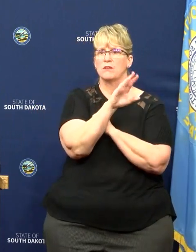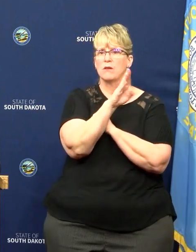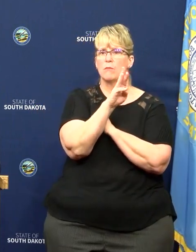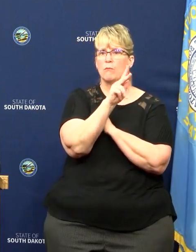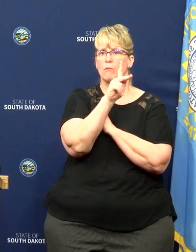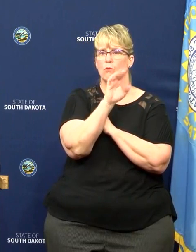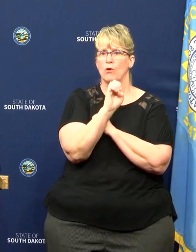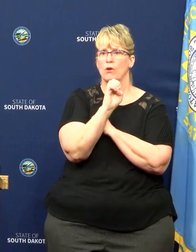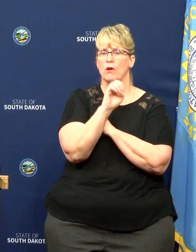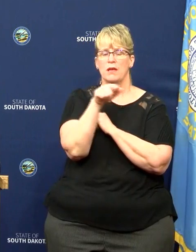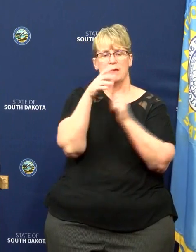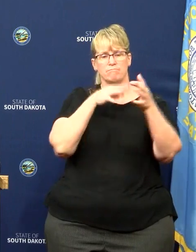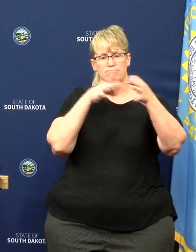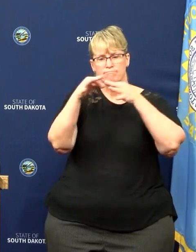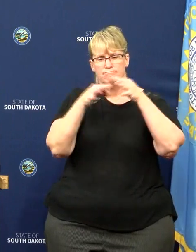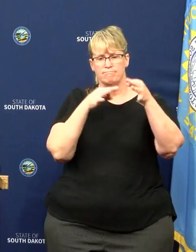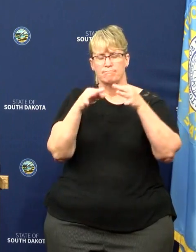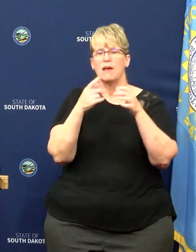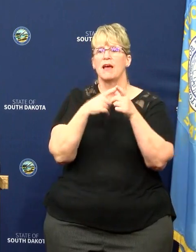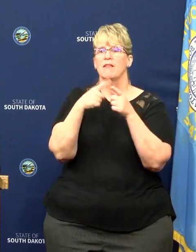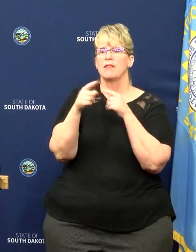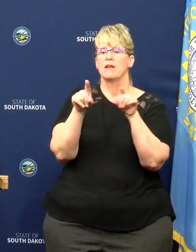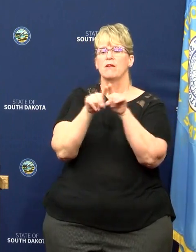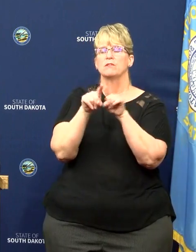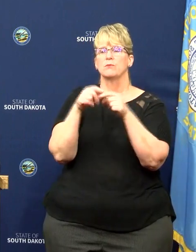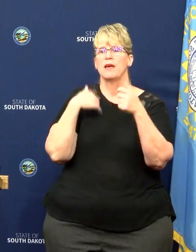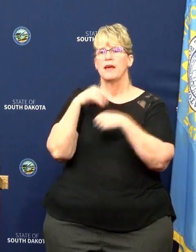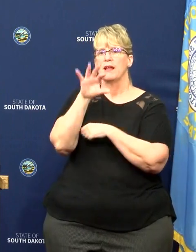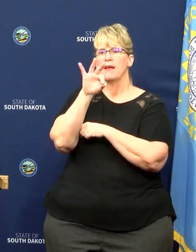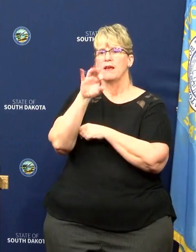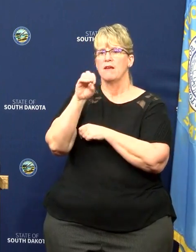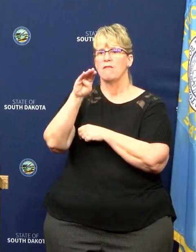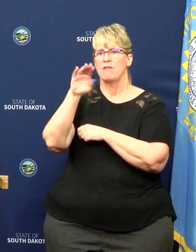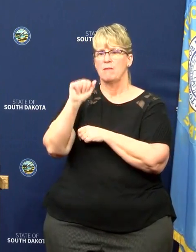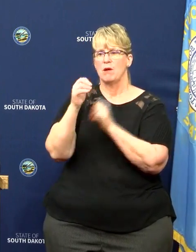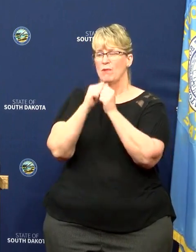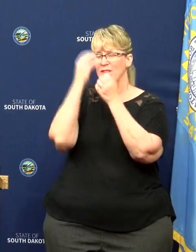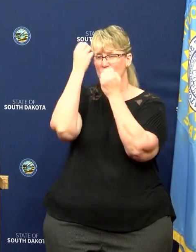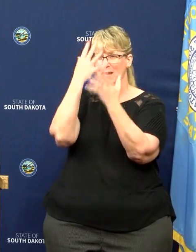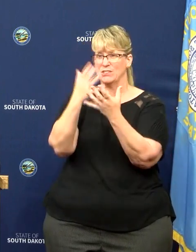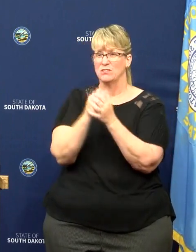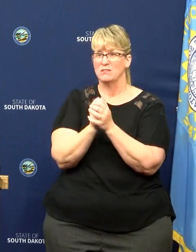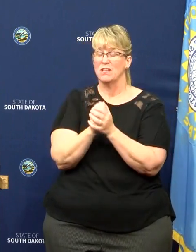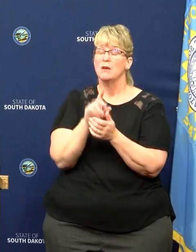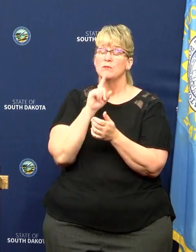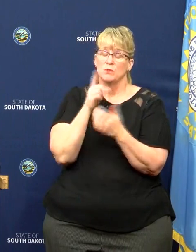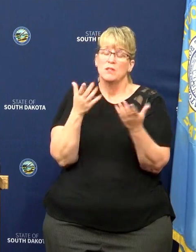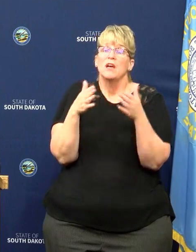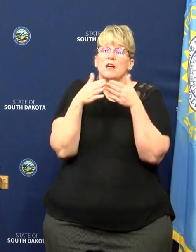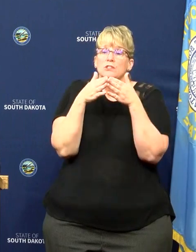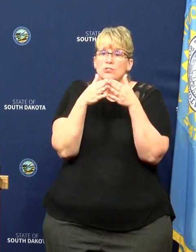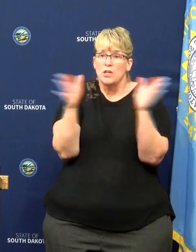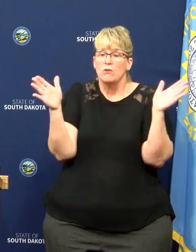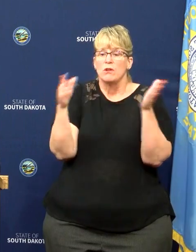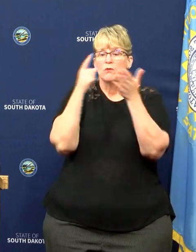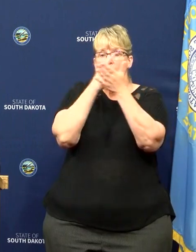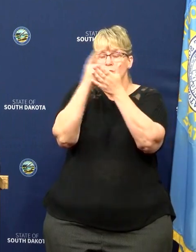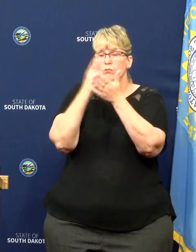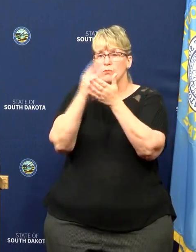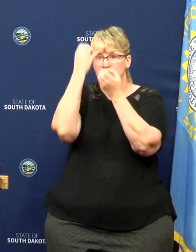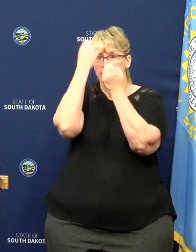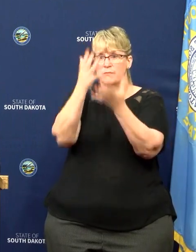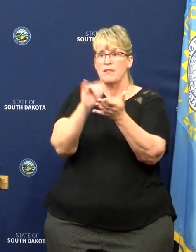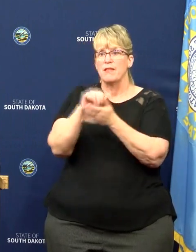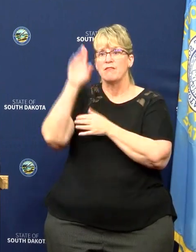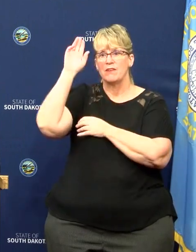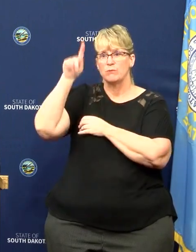talked for quite some time and then FEMA gave some information. So it was a pretty general weekly update phone call that